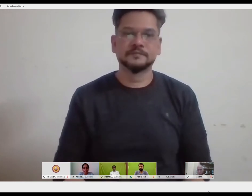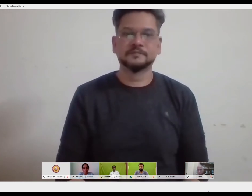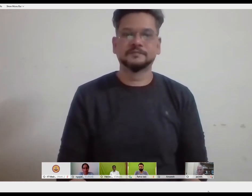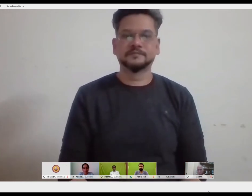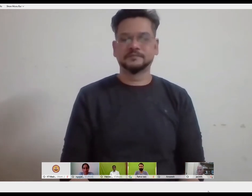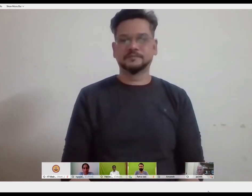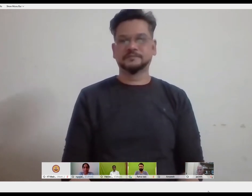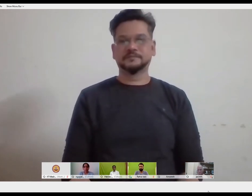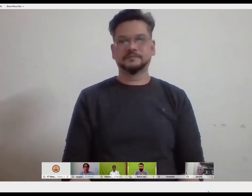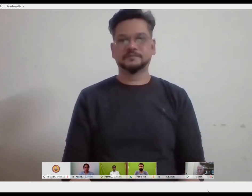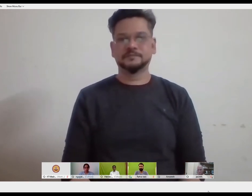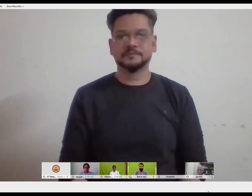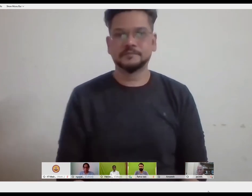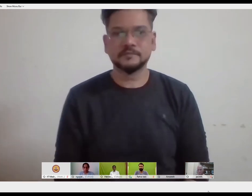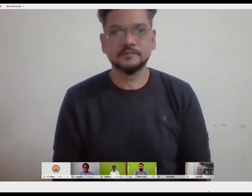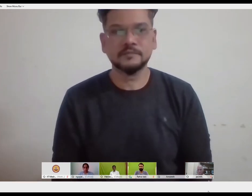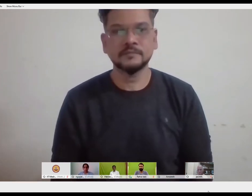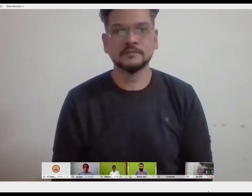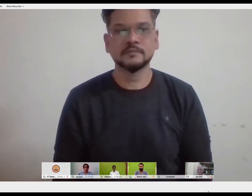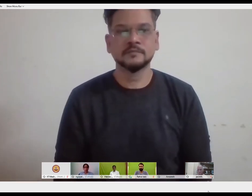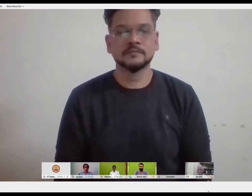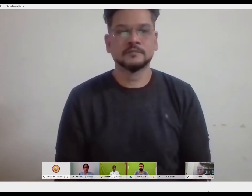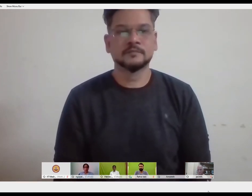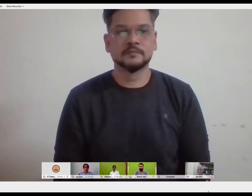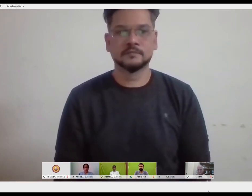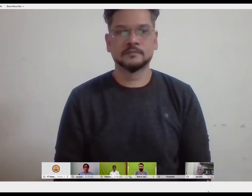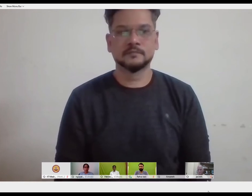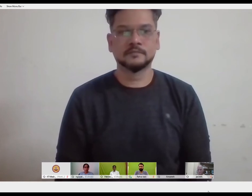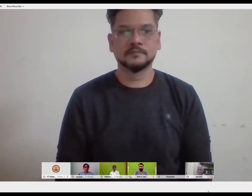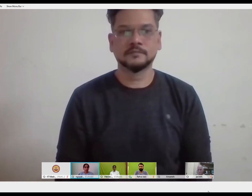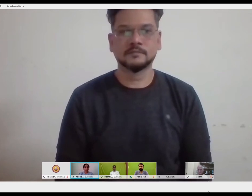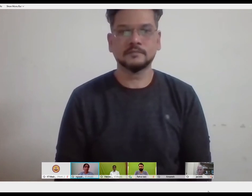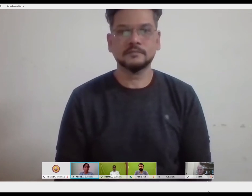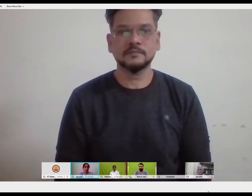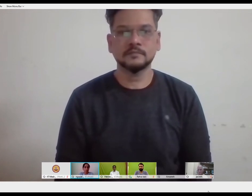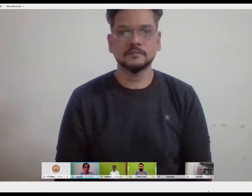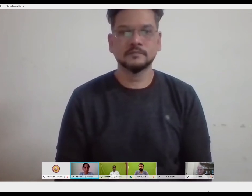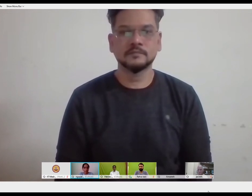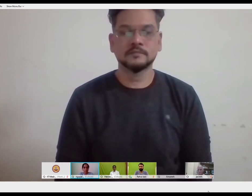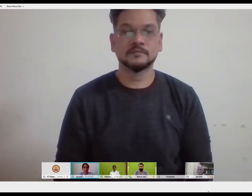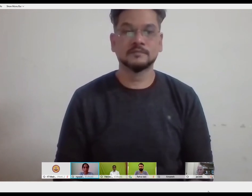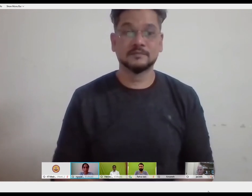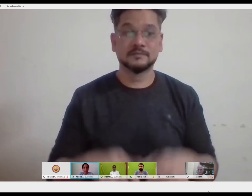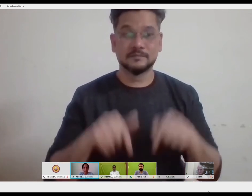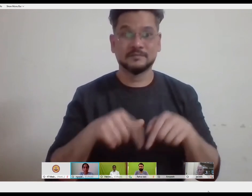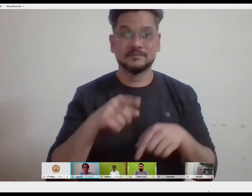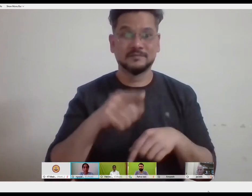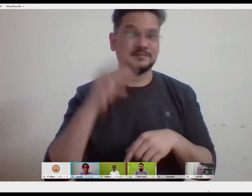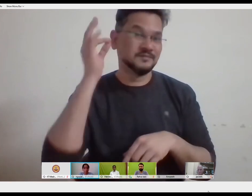Right. So like how Rahul explained about, you know, the deaf